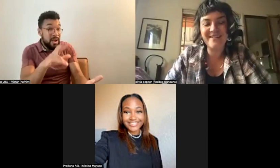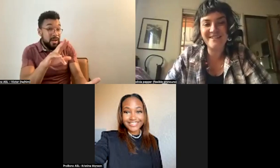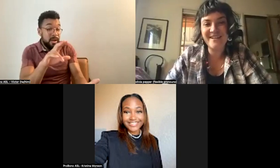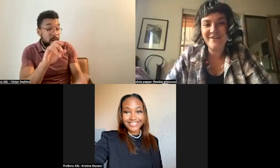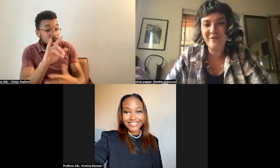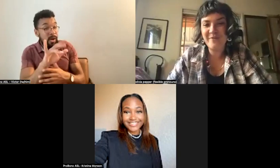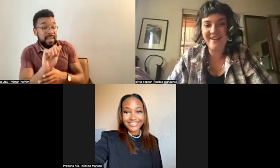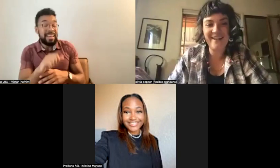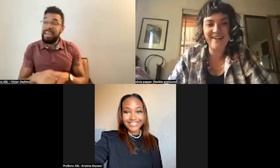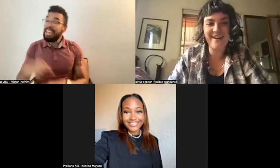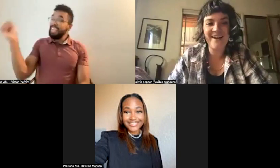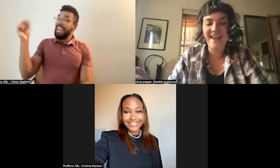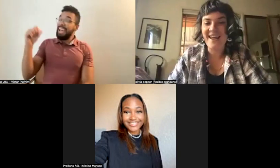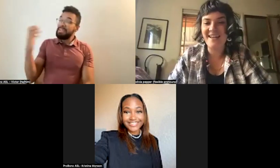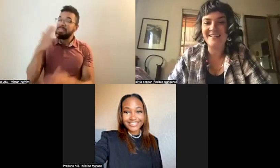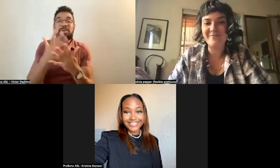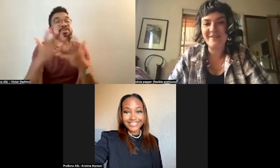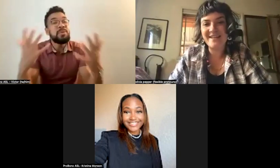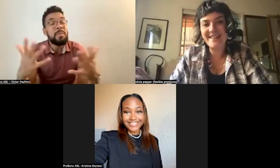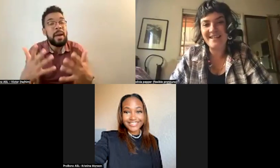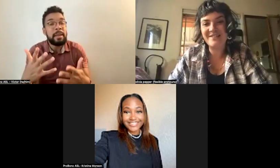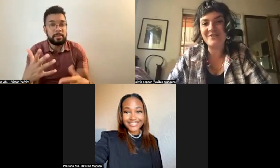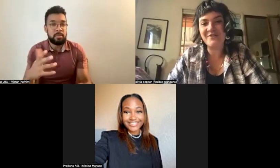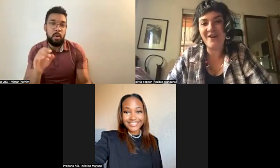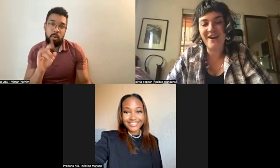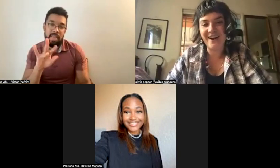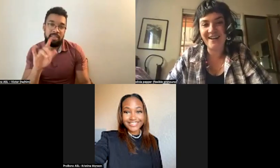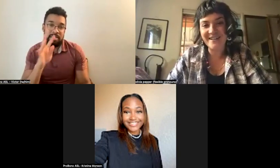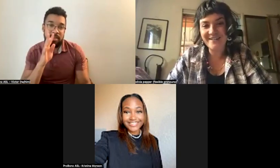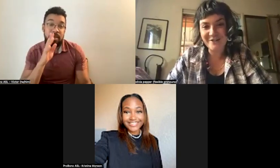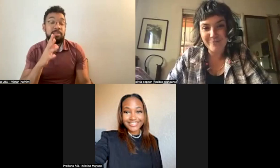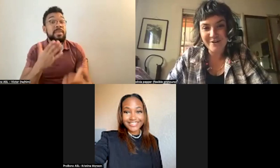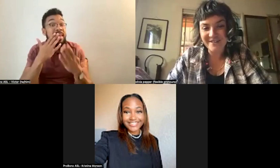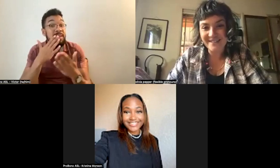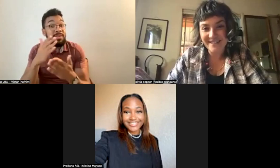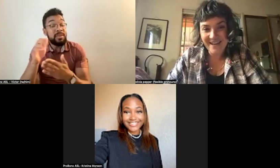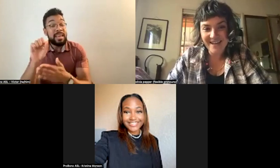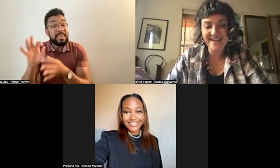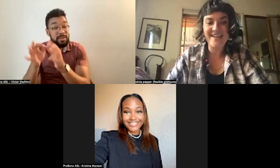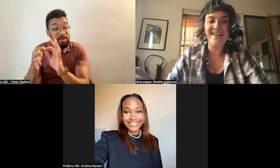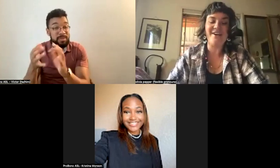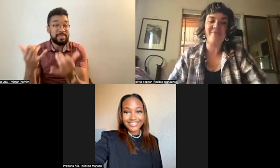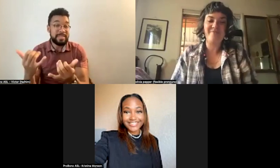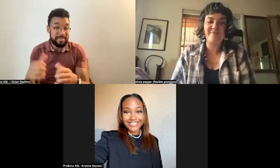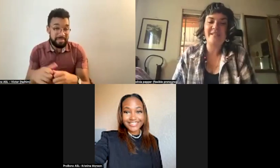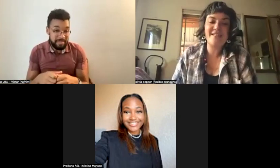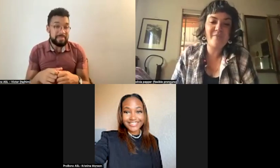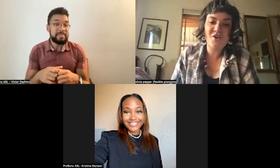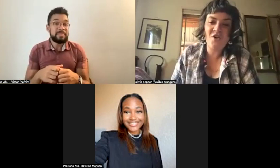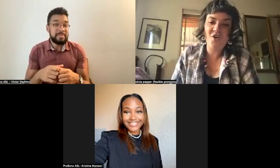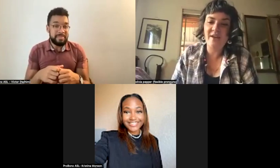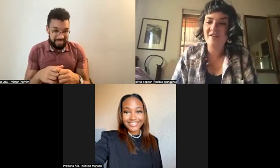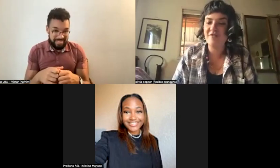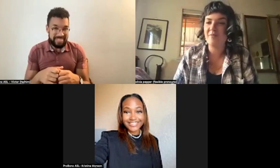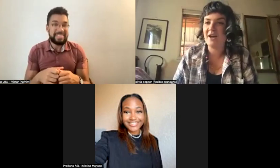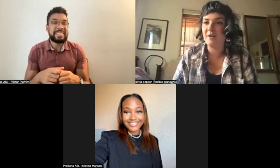so much for being here. And big thanks to our ASL interpreters today. Please let me